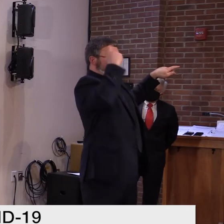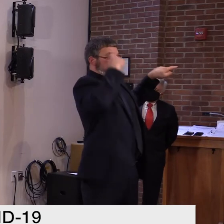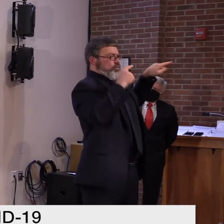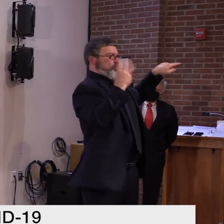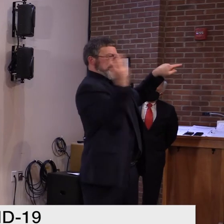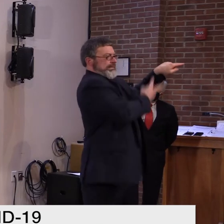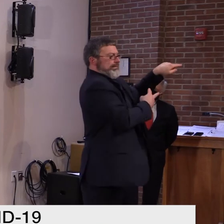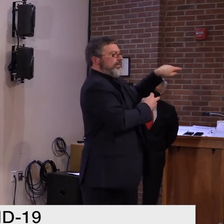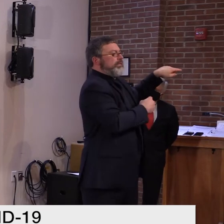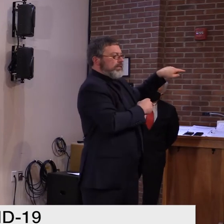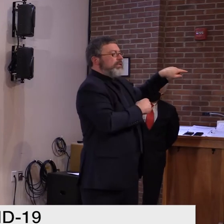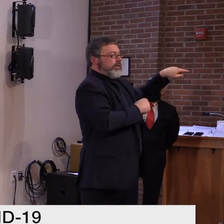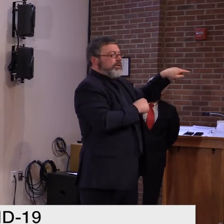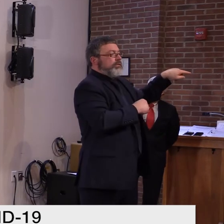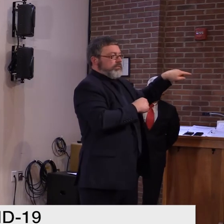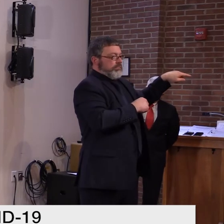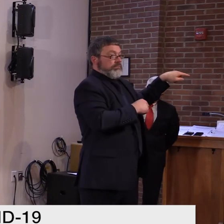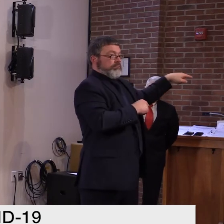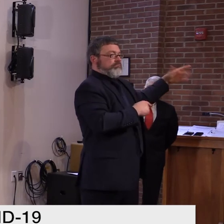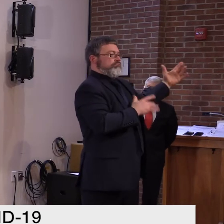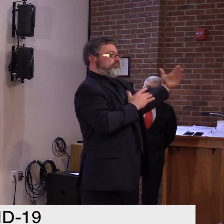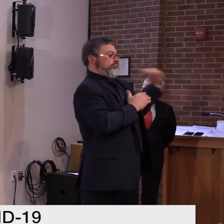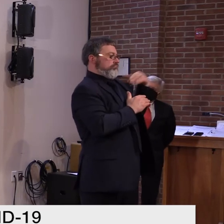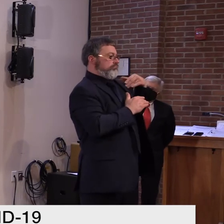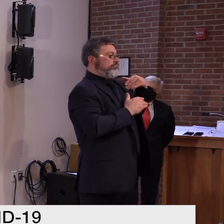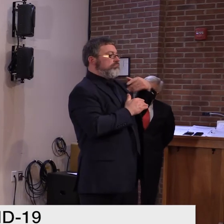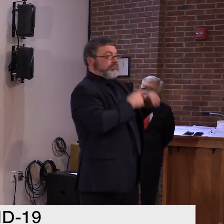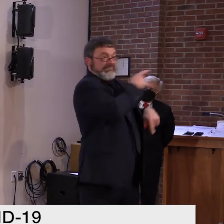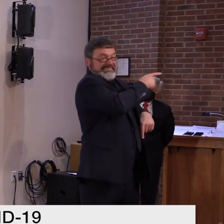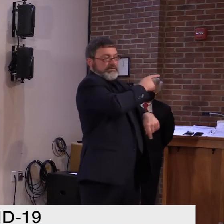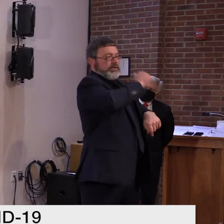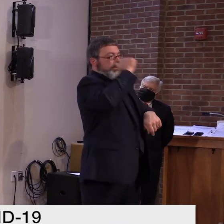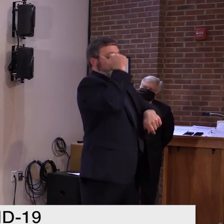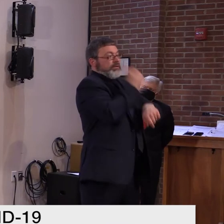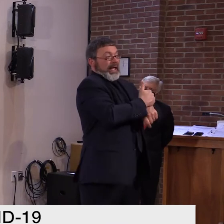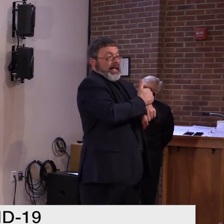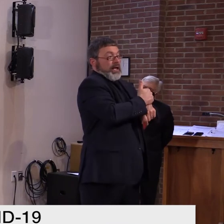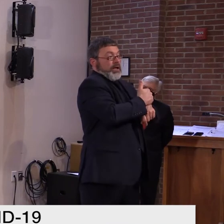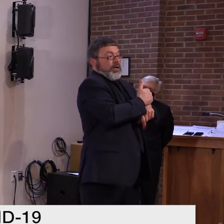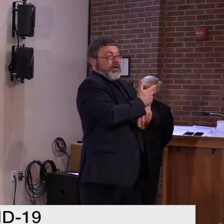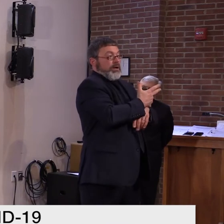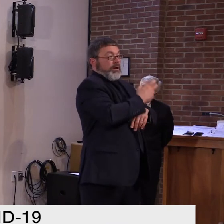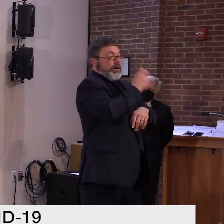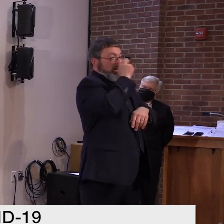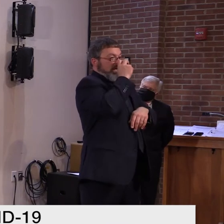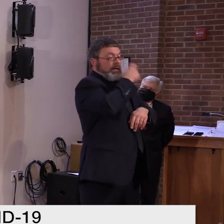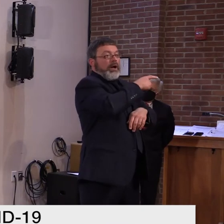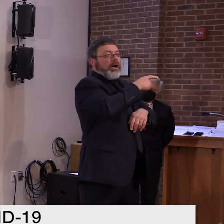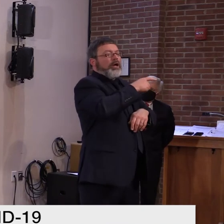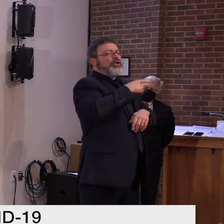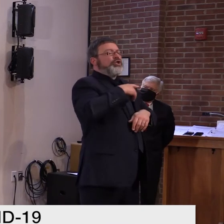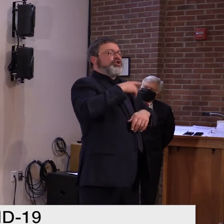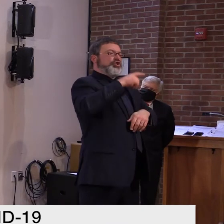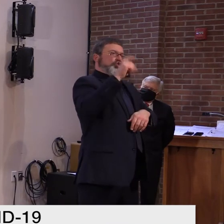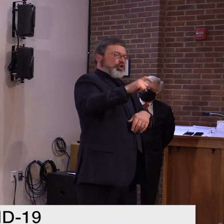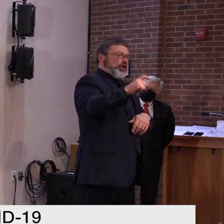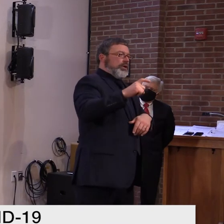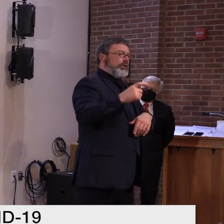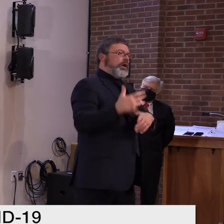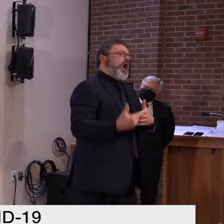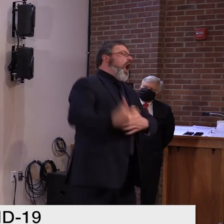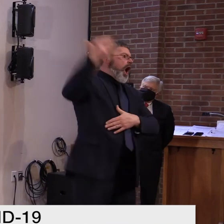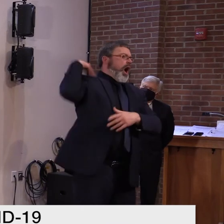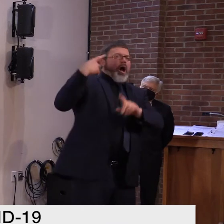those in the beginning. And some of them were closing the bars and, and having a close